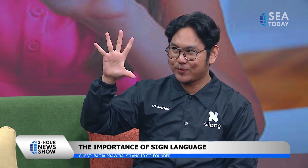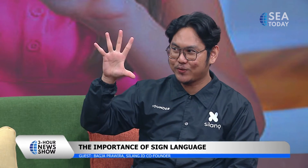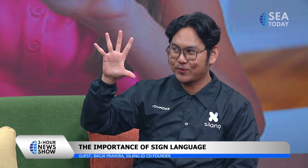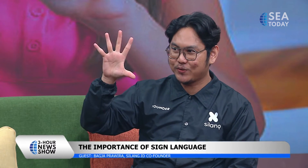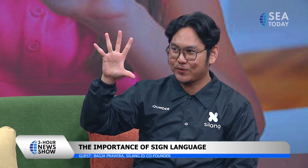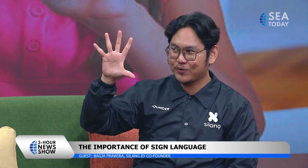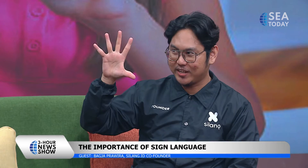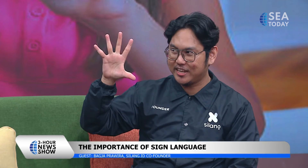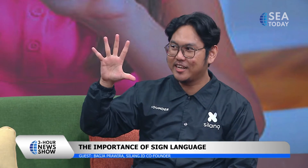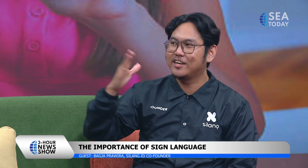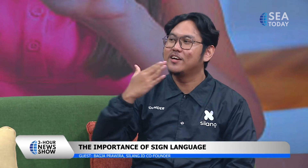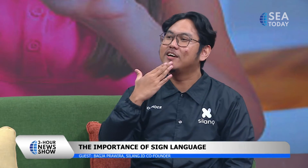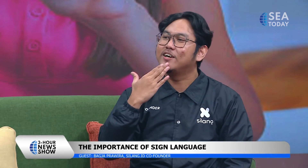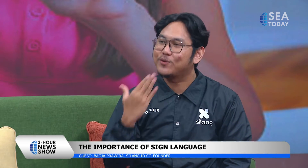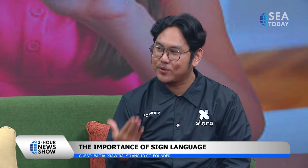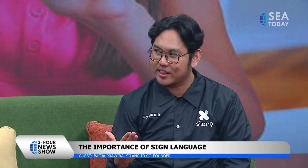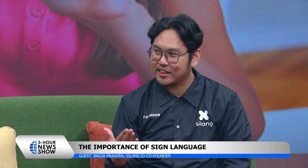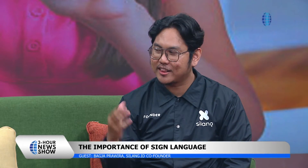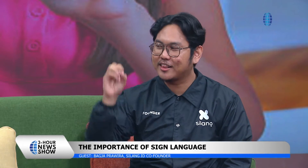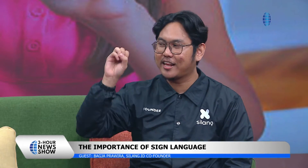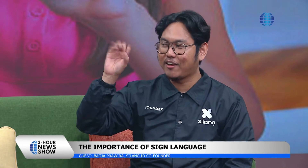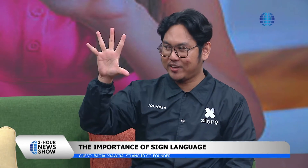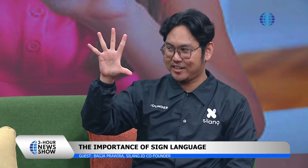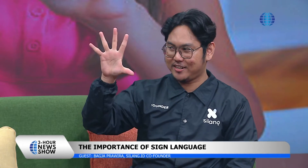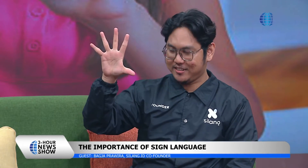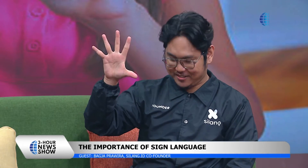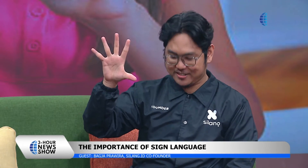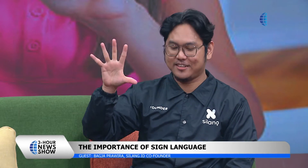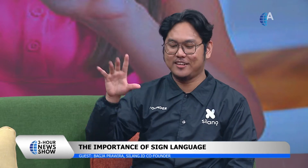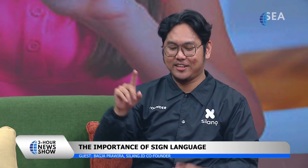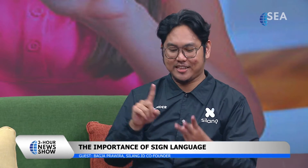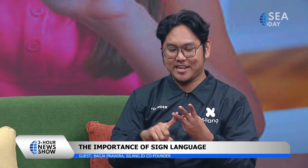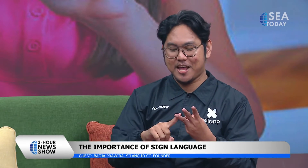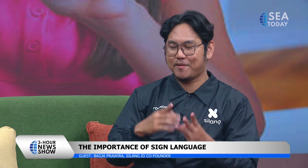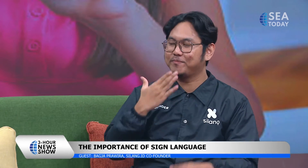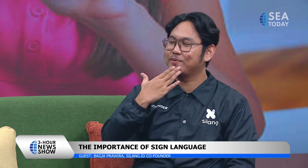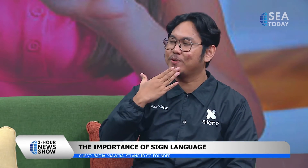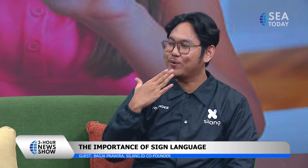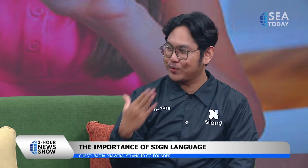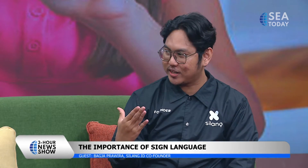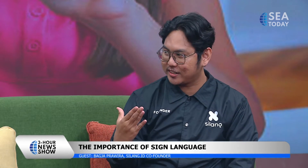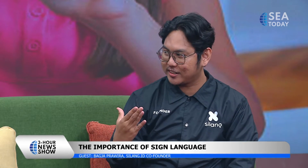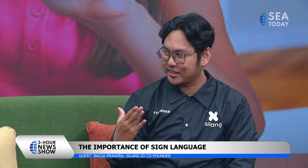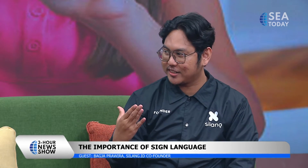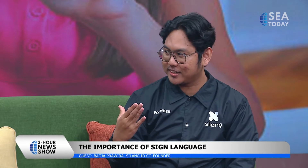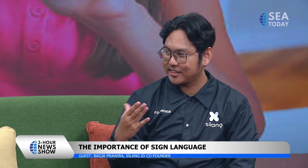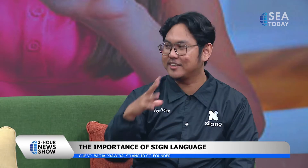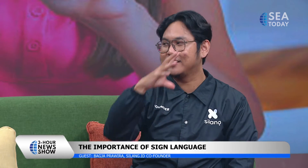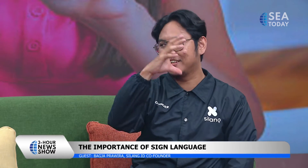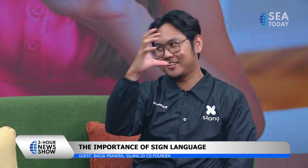good morning oh okay